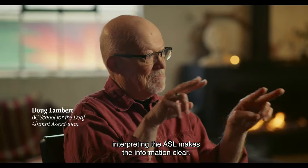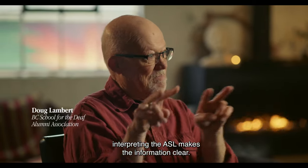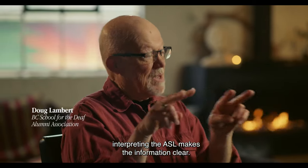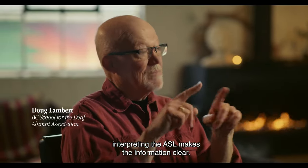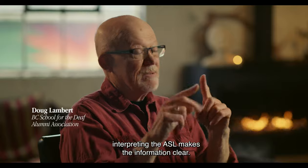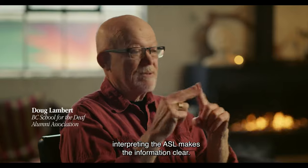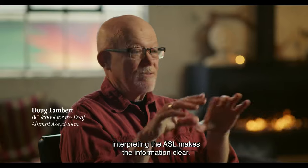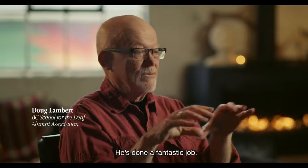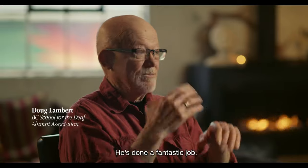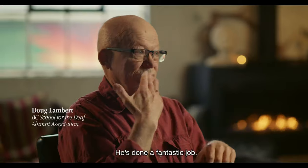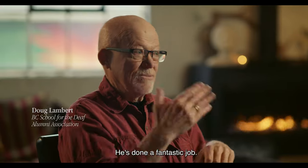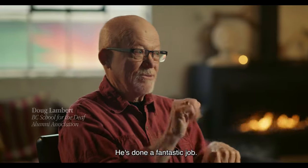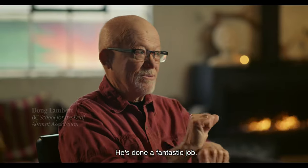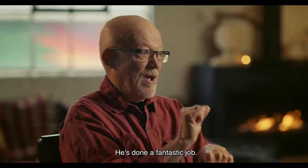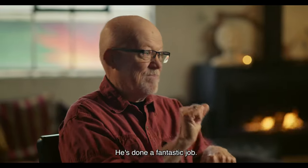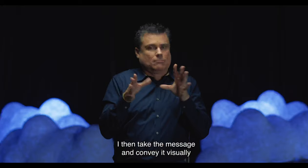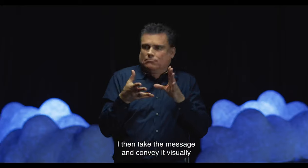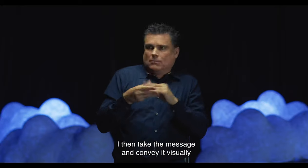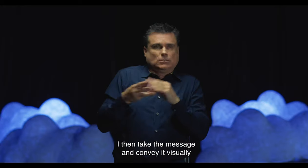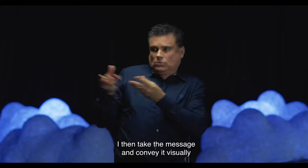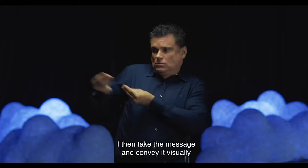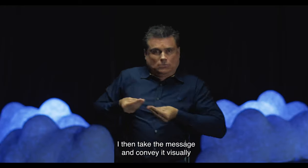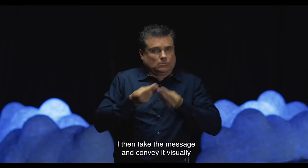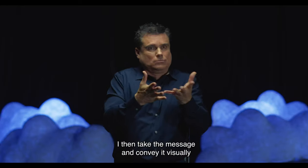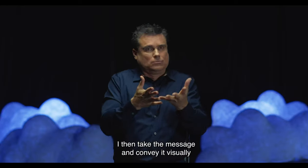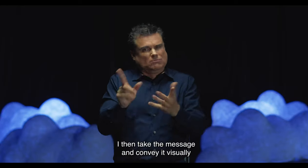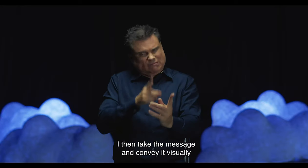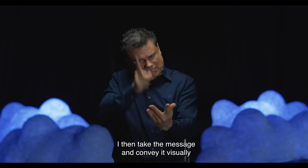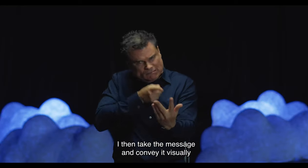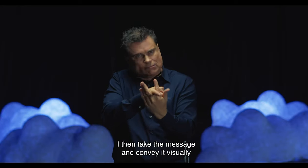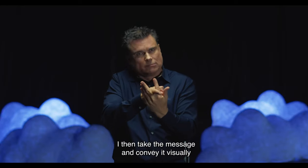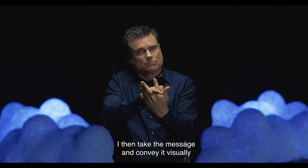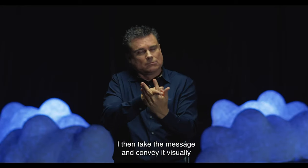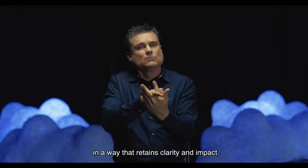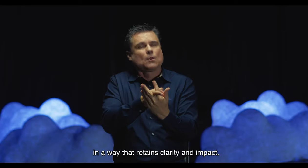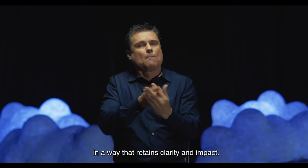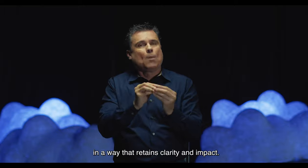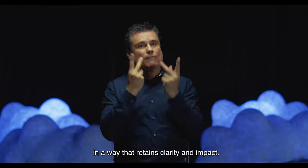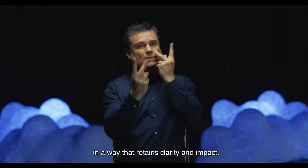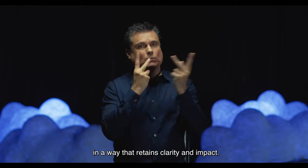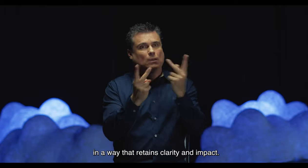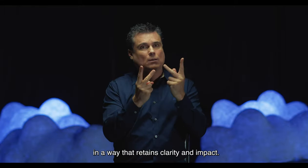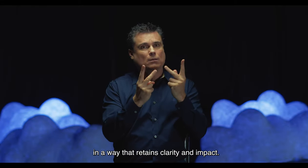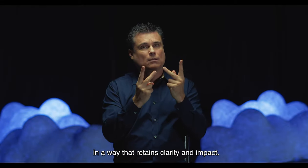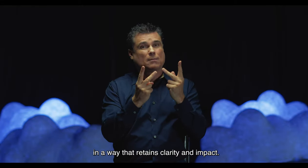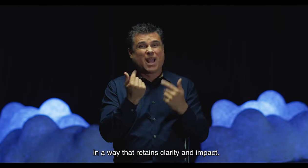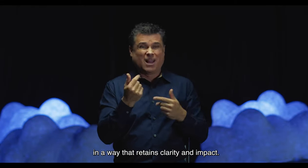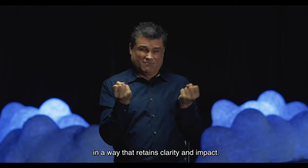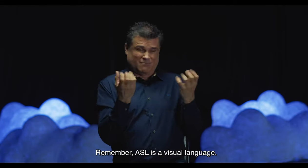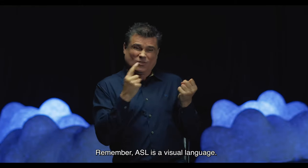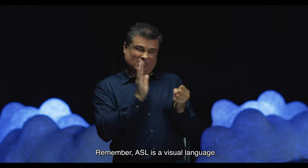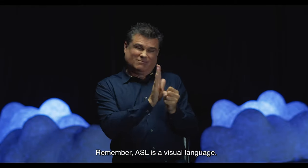information clear. He's done a fantastic job. I then take the message and convey it visually, in a way that retains clarity and